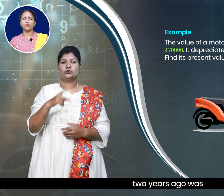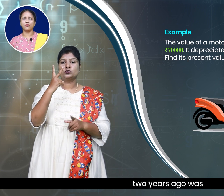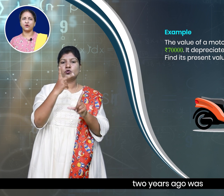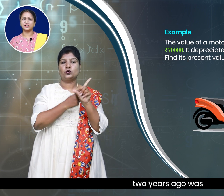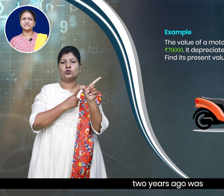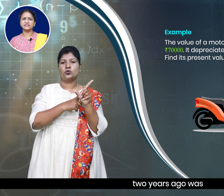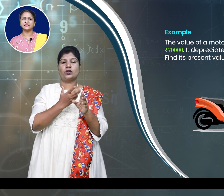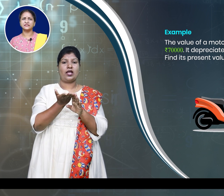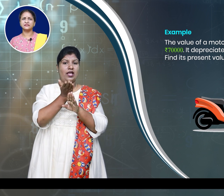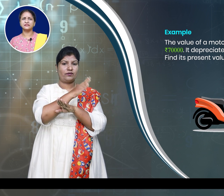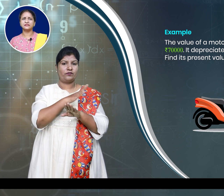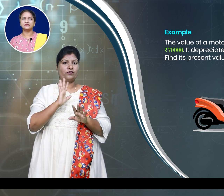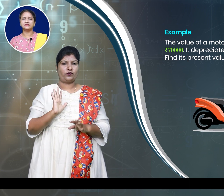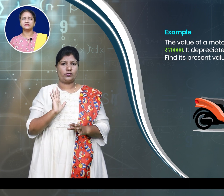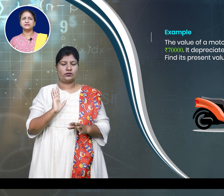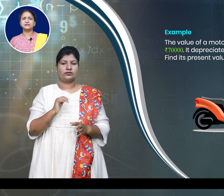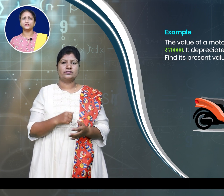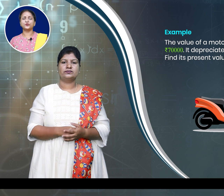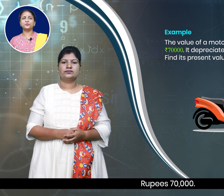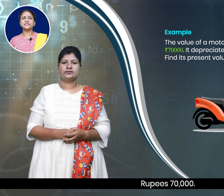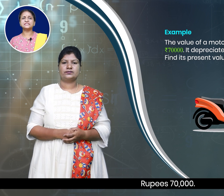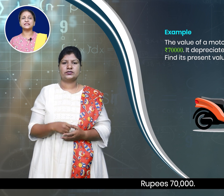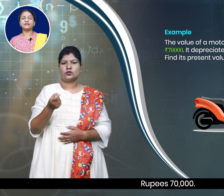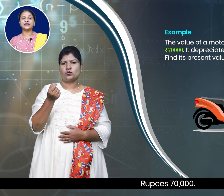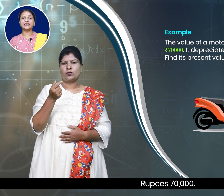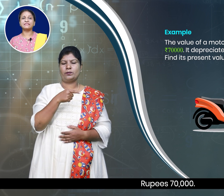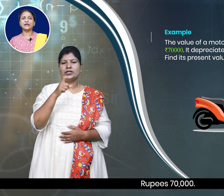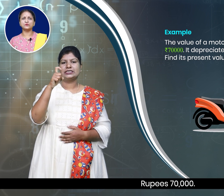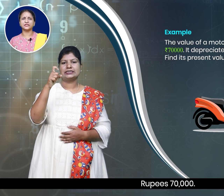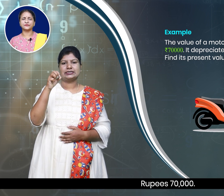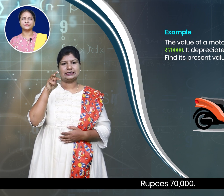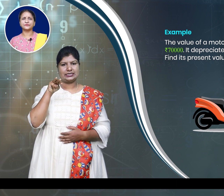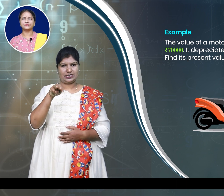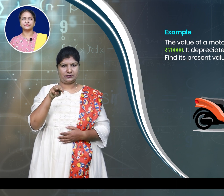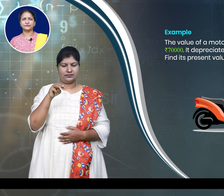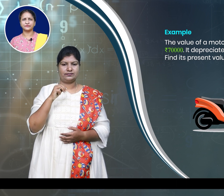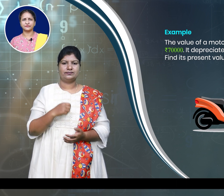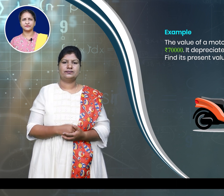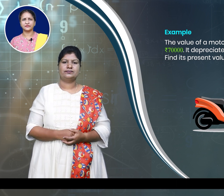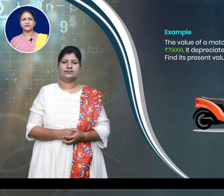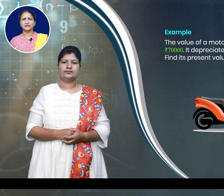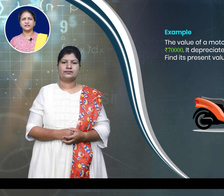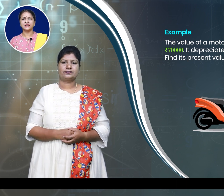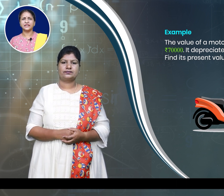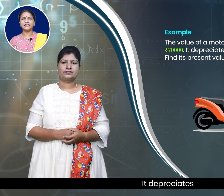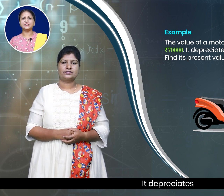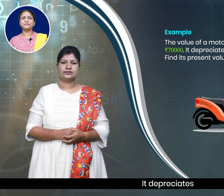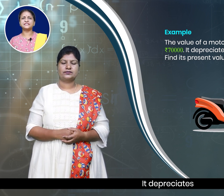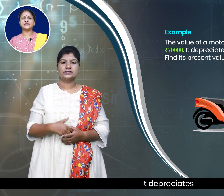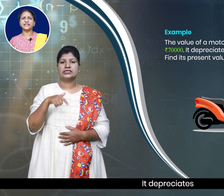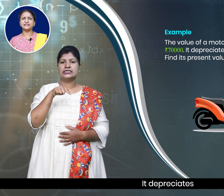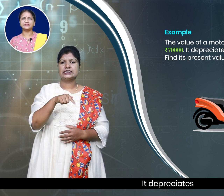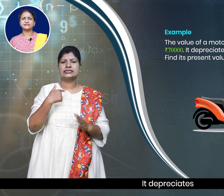was rupees 70,000. It depreciates